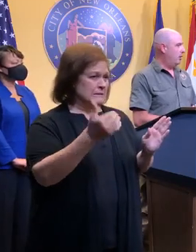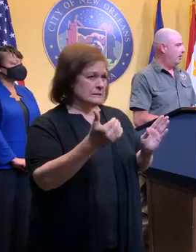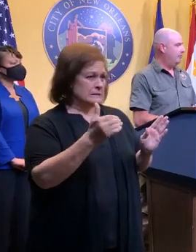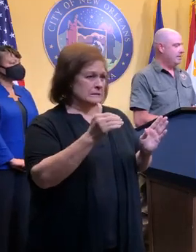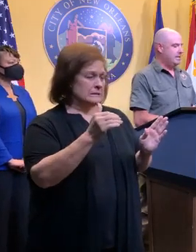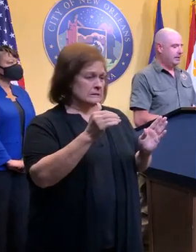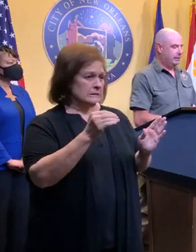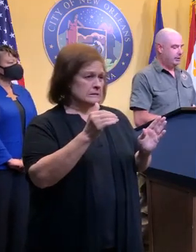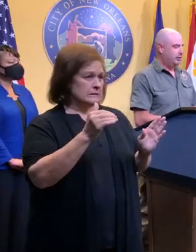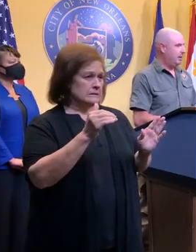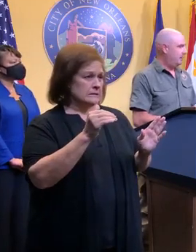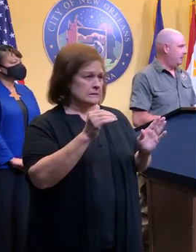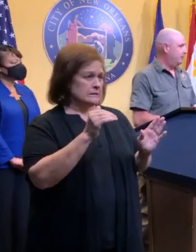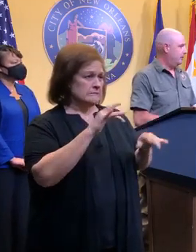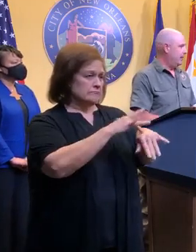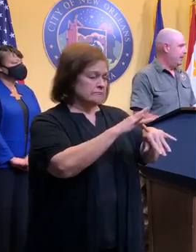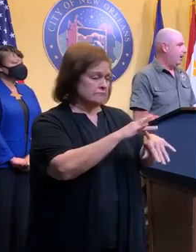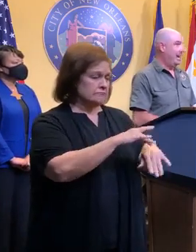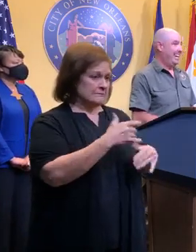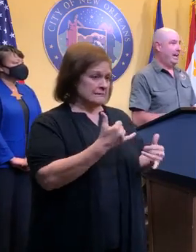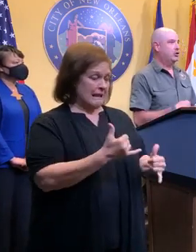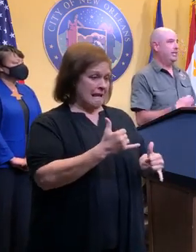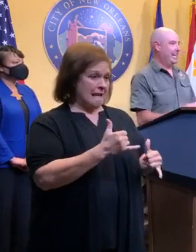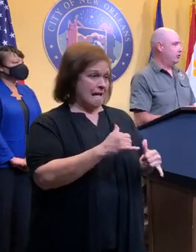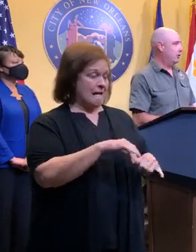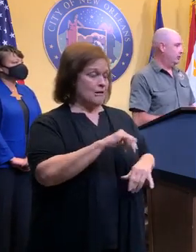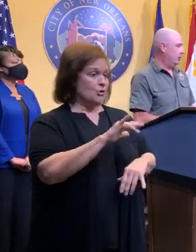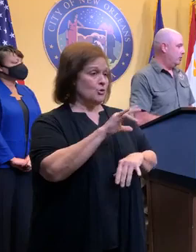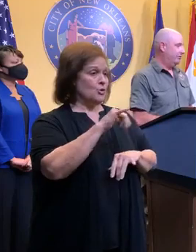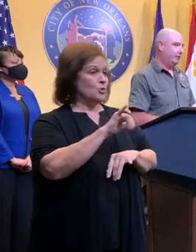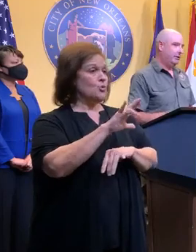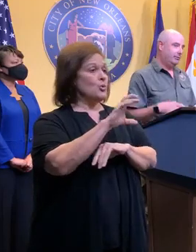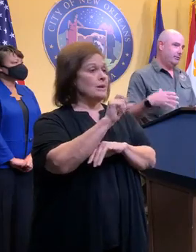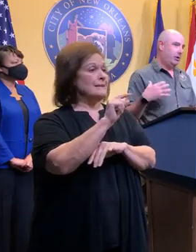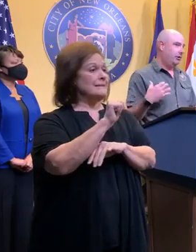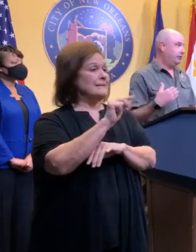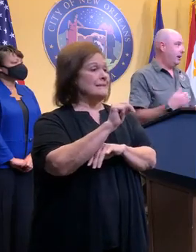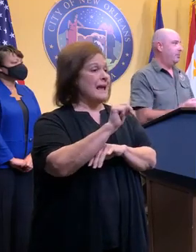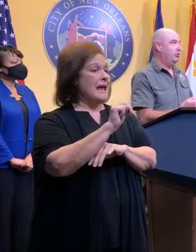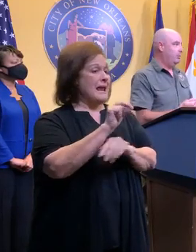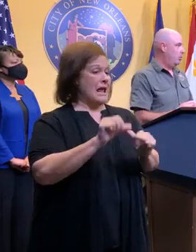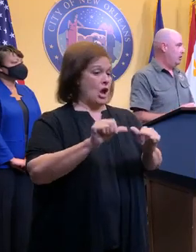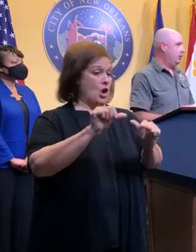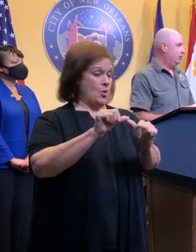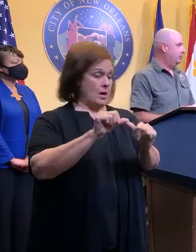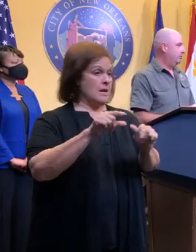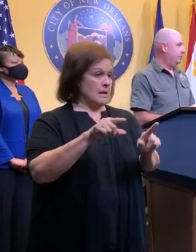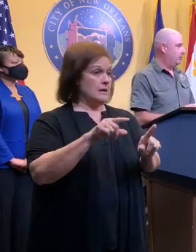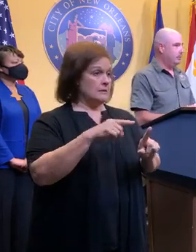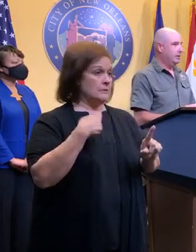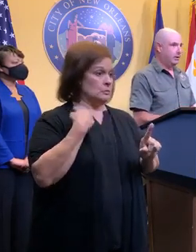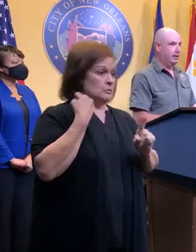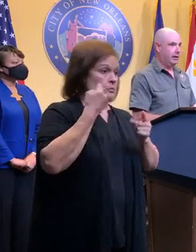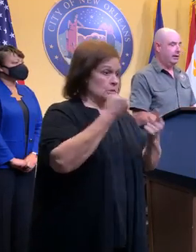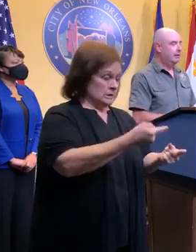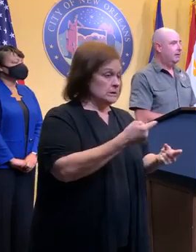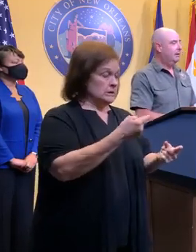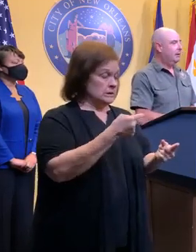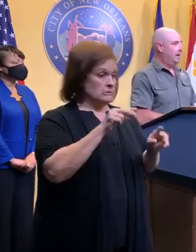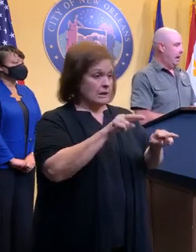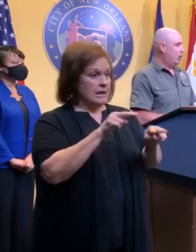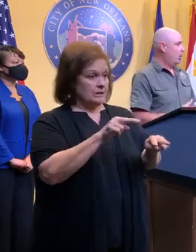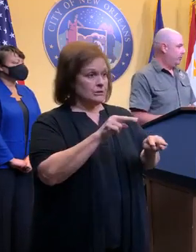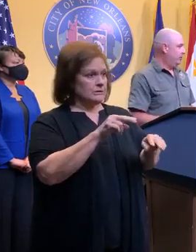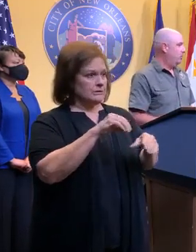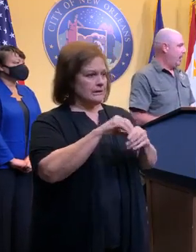shore of the Yucatan Peninsula right now and actually entering the Gulf. All this time we've been watching this as a Caribbean hurricane.